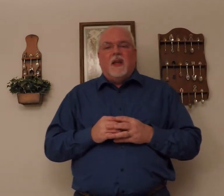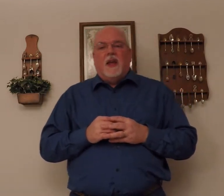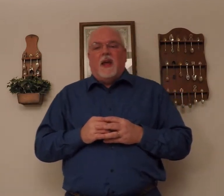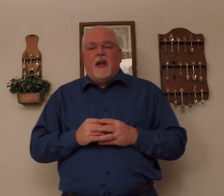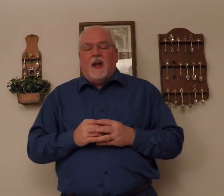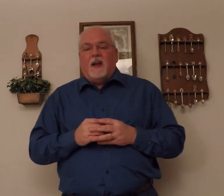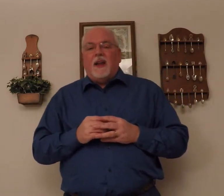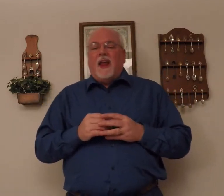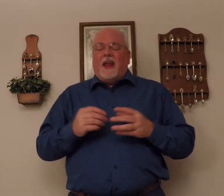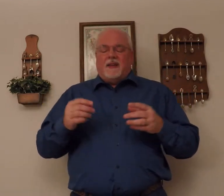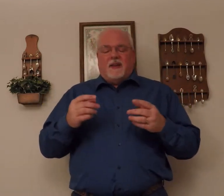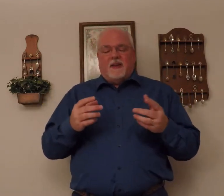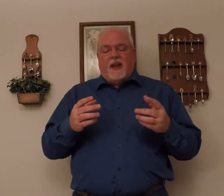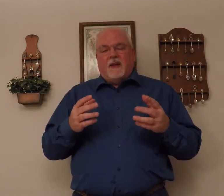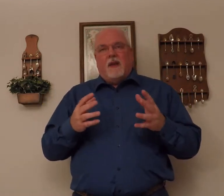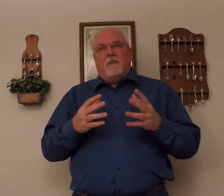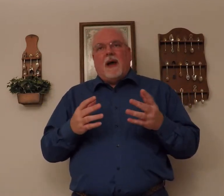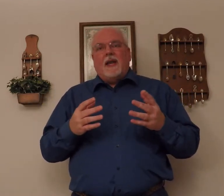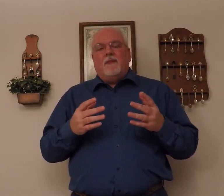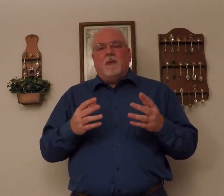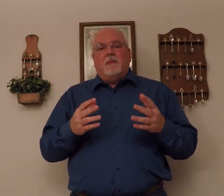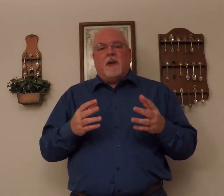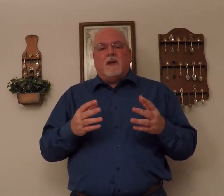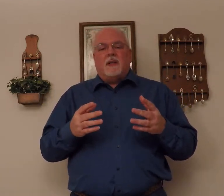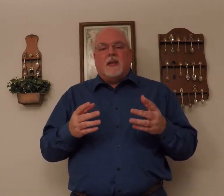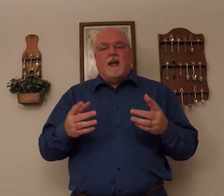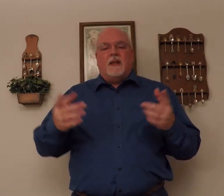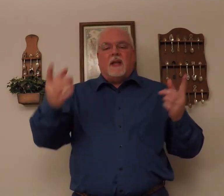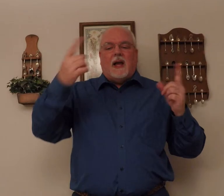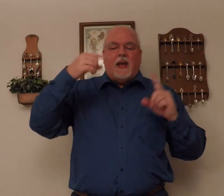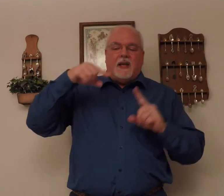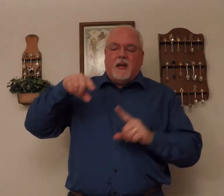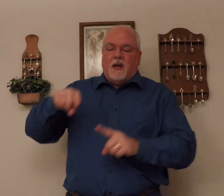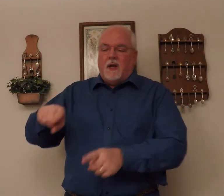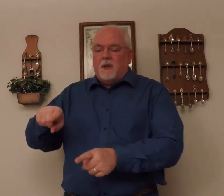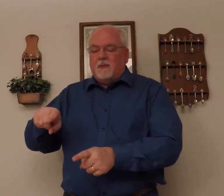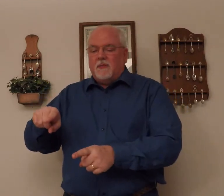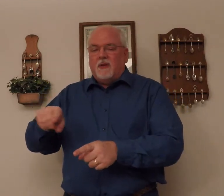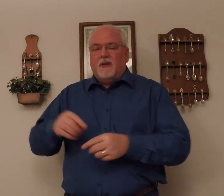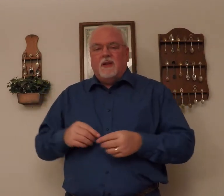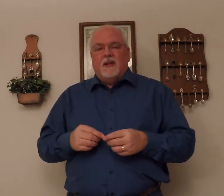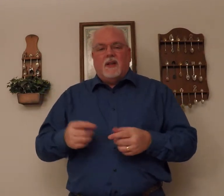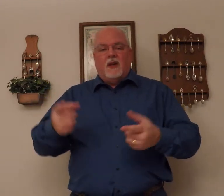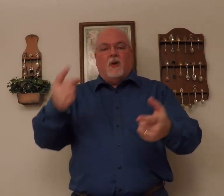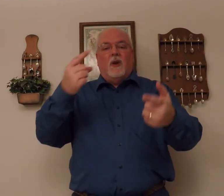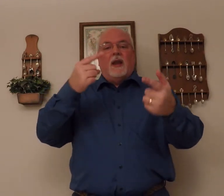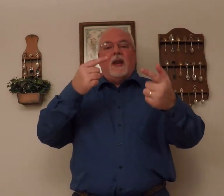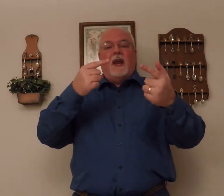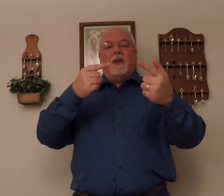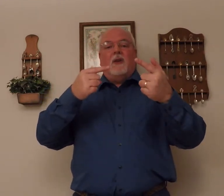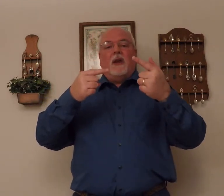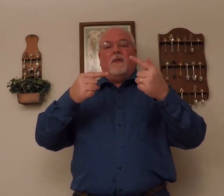Uh. And it might even be better to sign this. I come. You know. And you kind of.